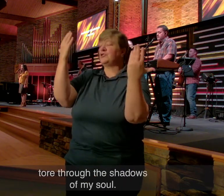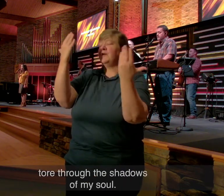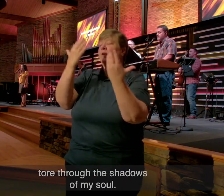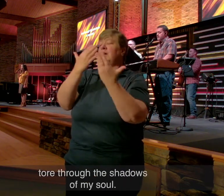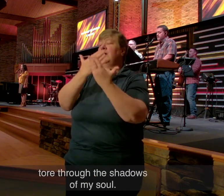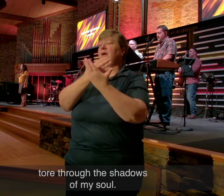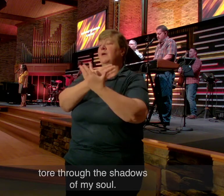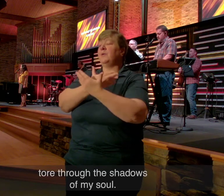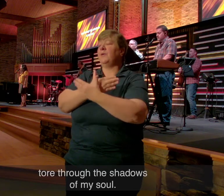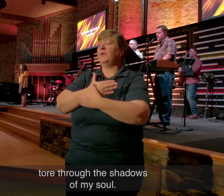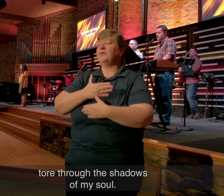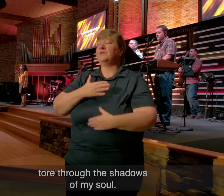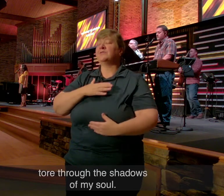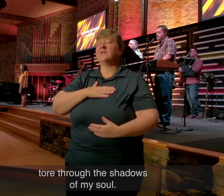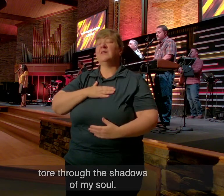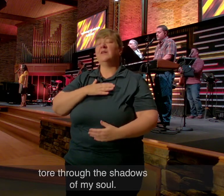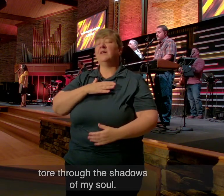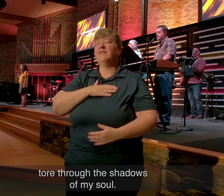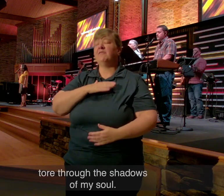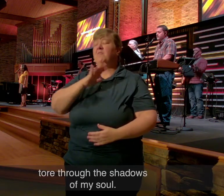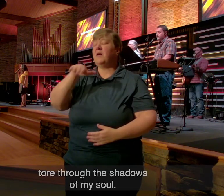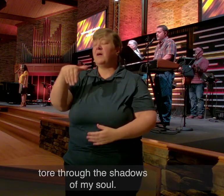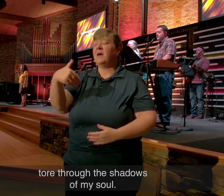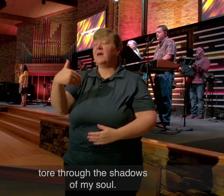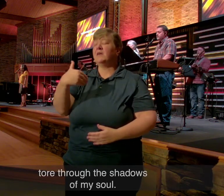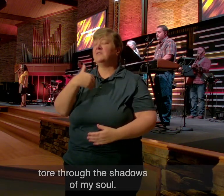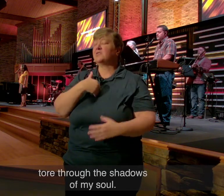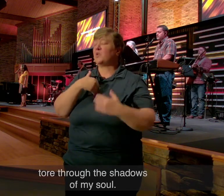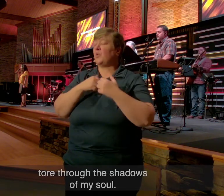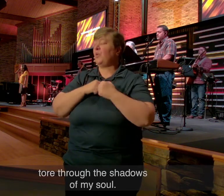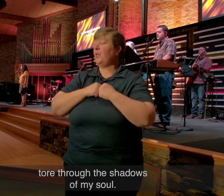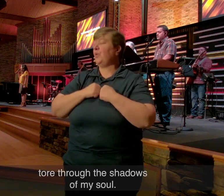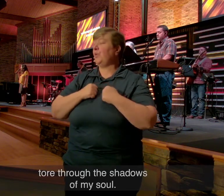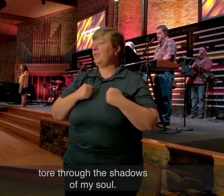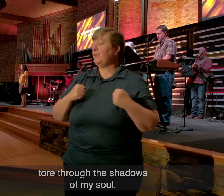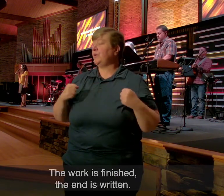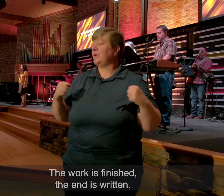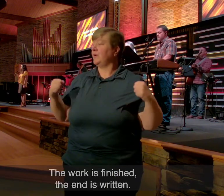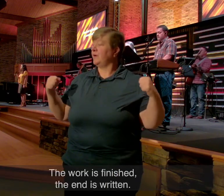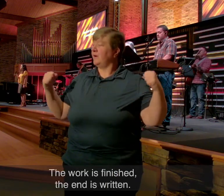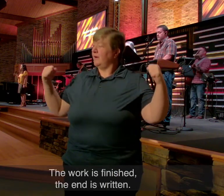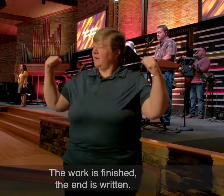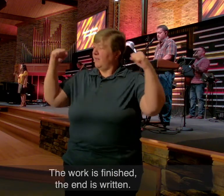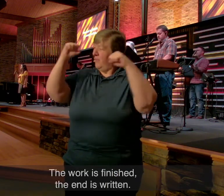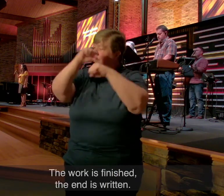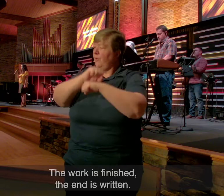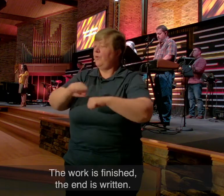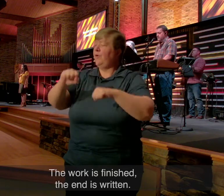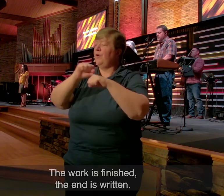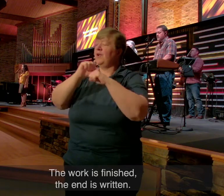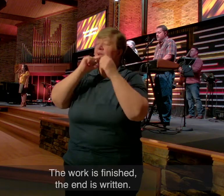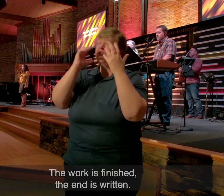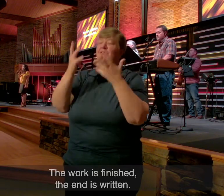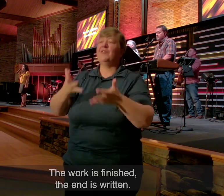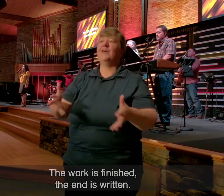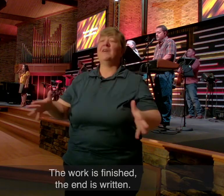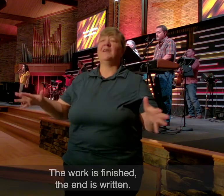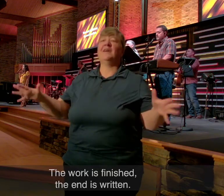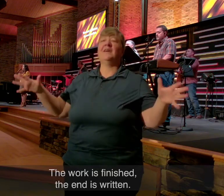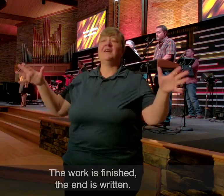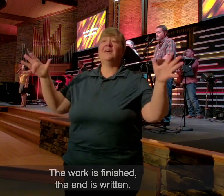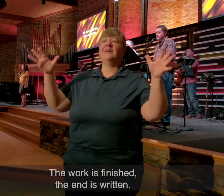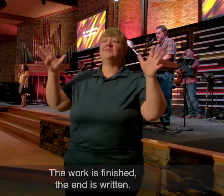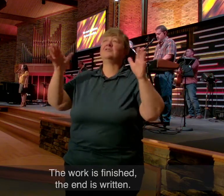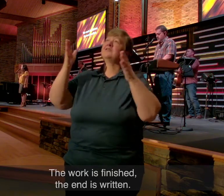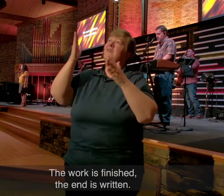Shadows Of My Soul The Work Is Finished